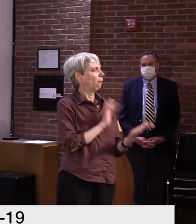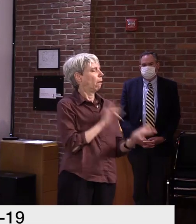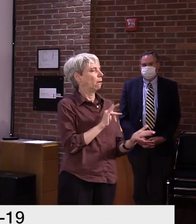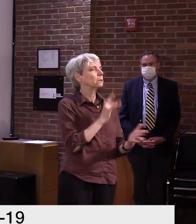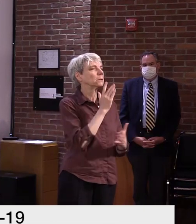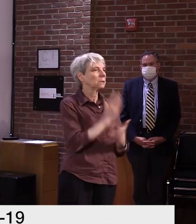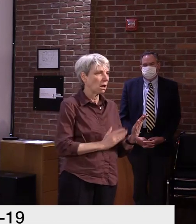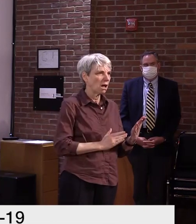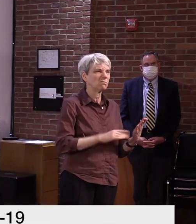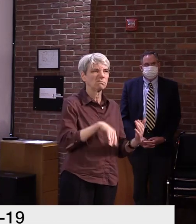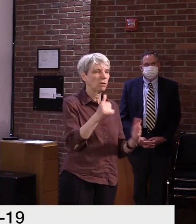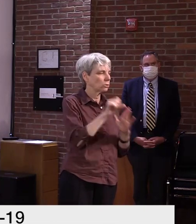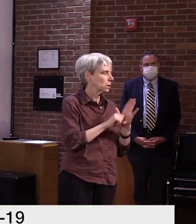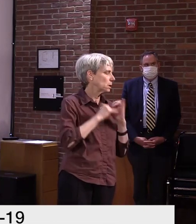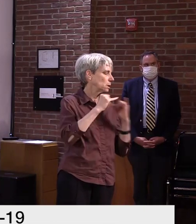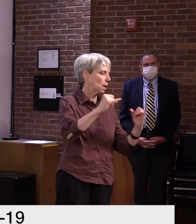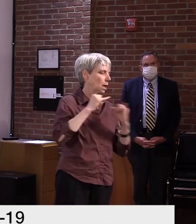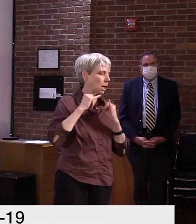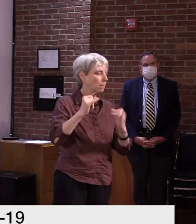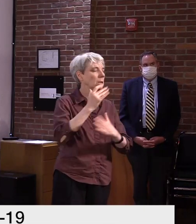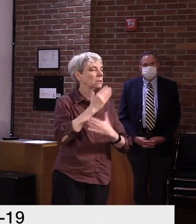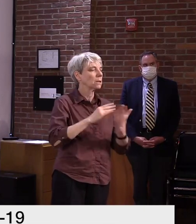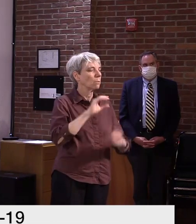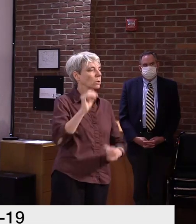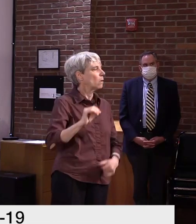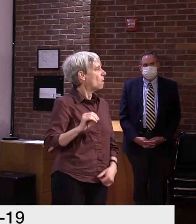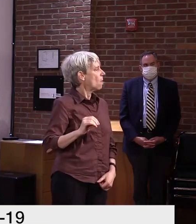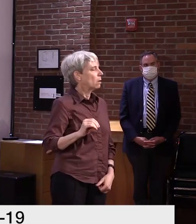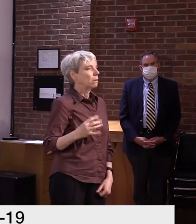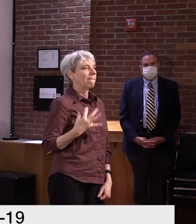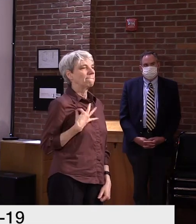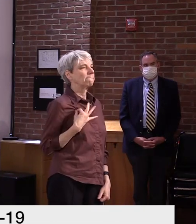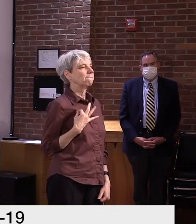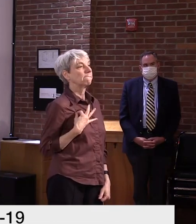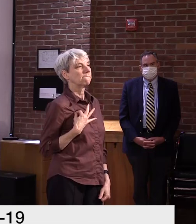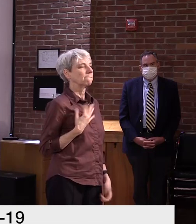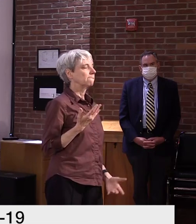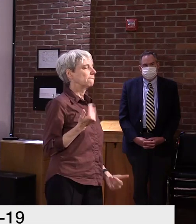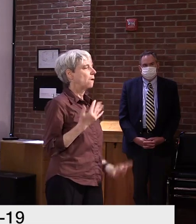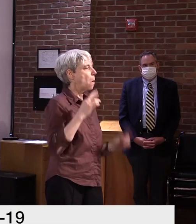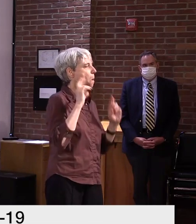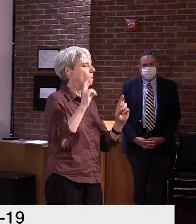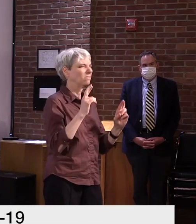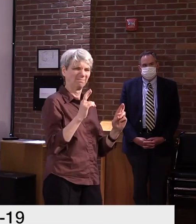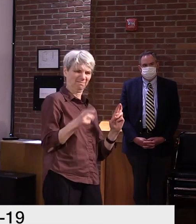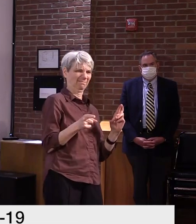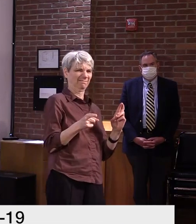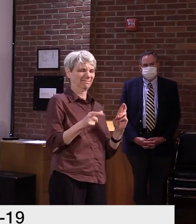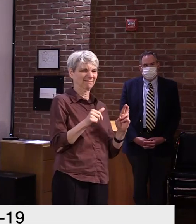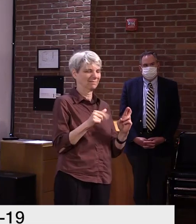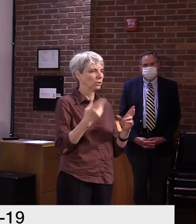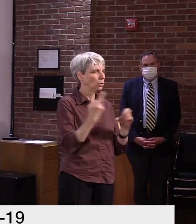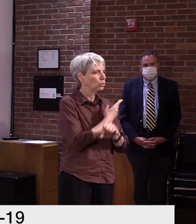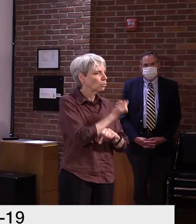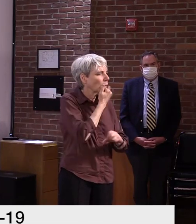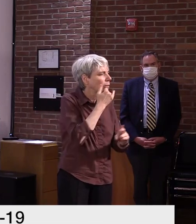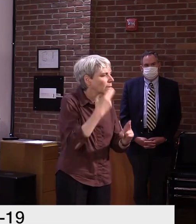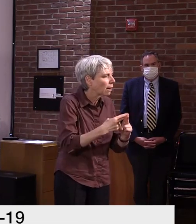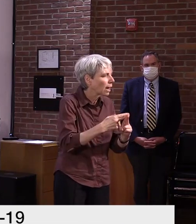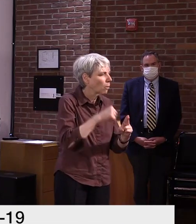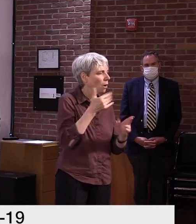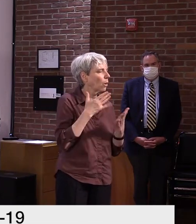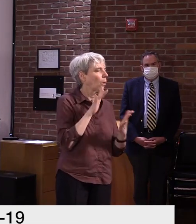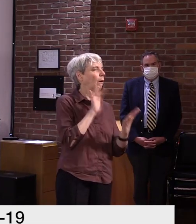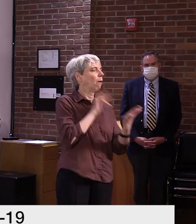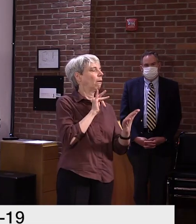a significant portion of new claims coming in that are fraudulent in some way. And so that's why we're taking extra